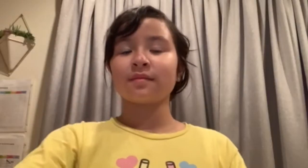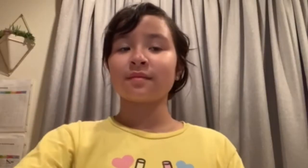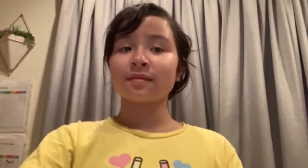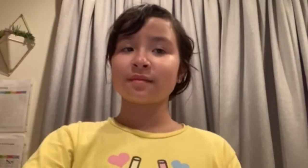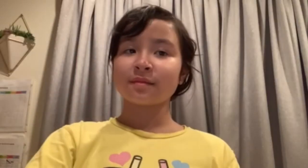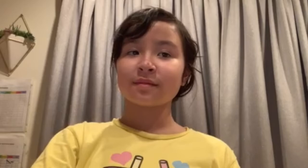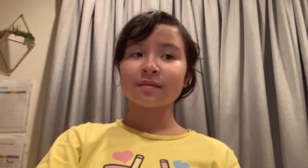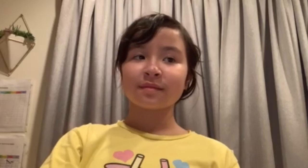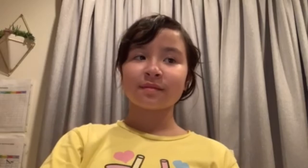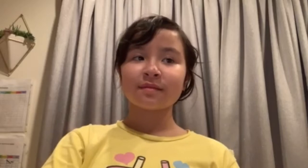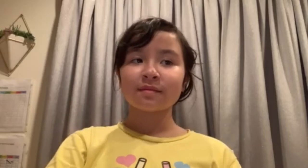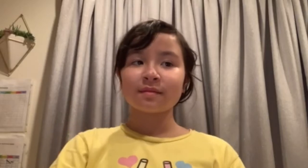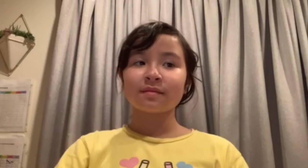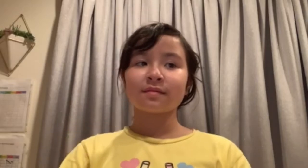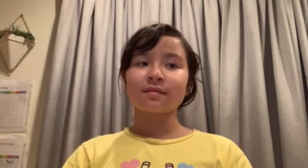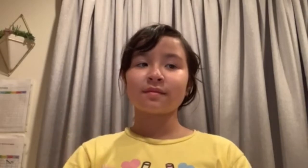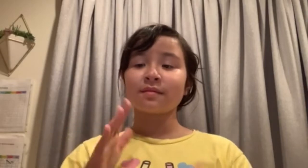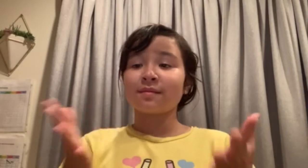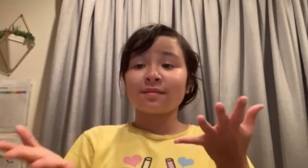Come what may